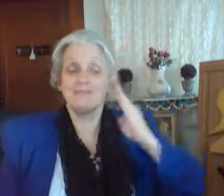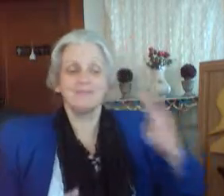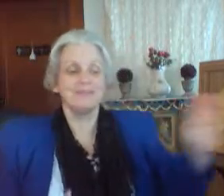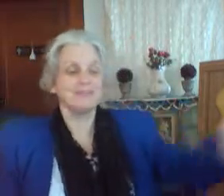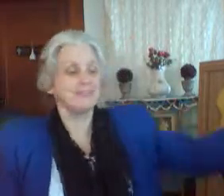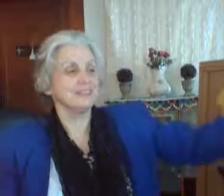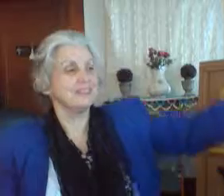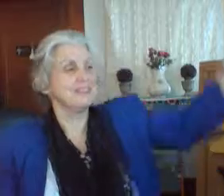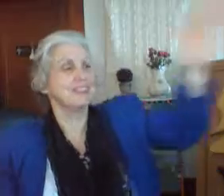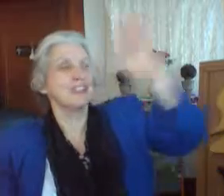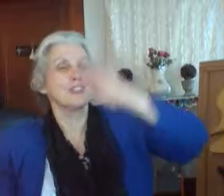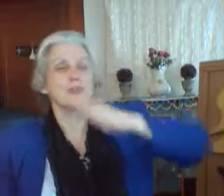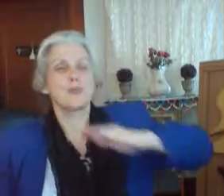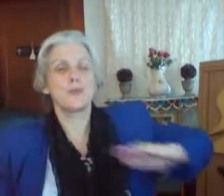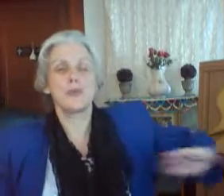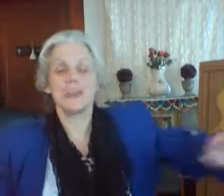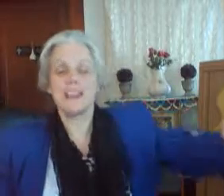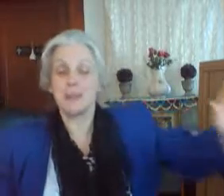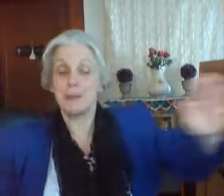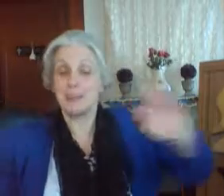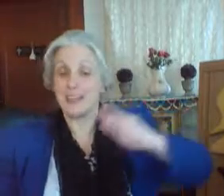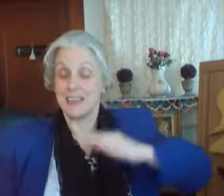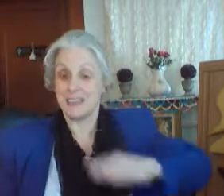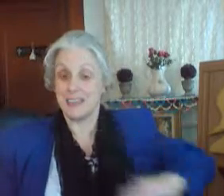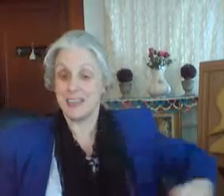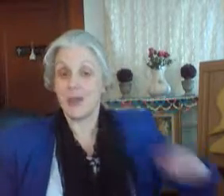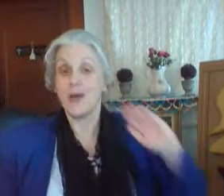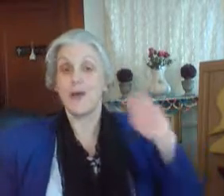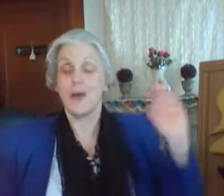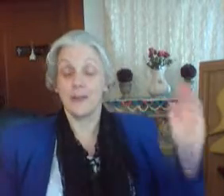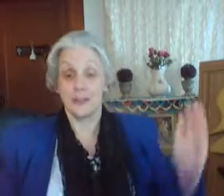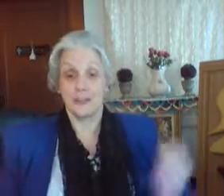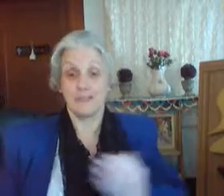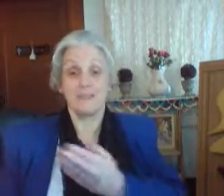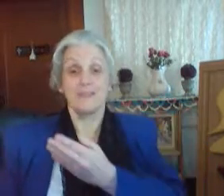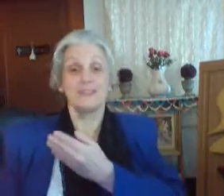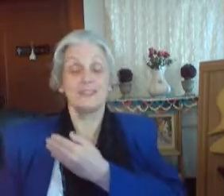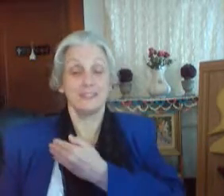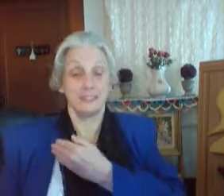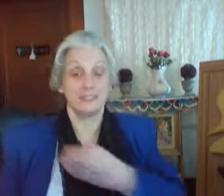are sweeping over me.